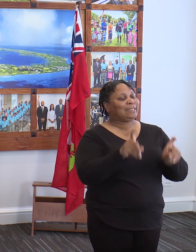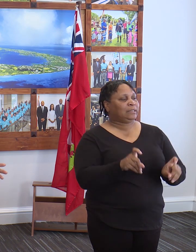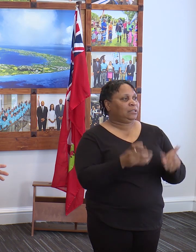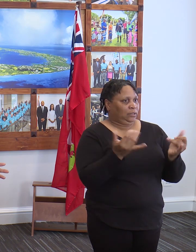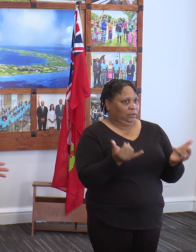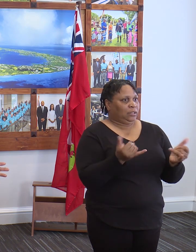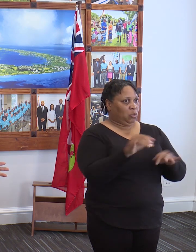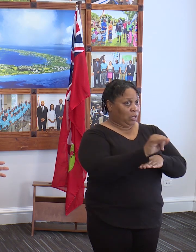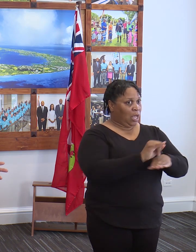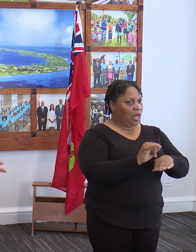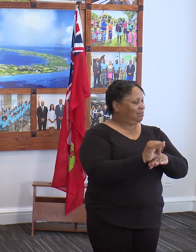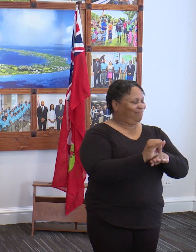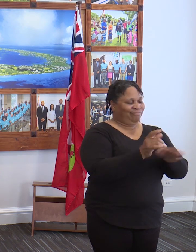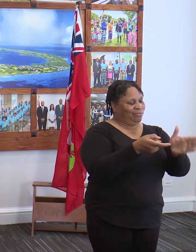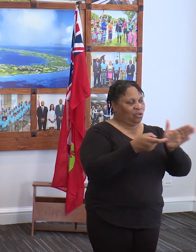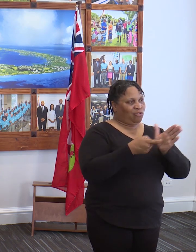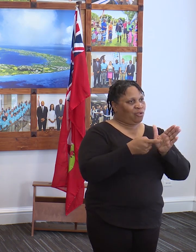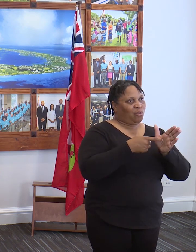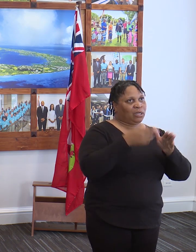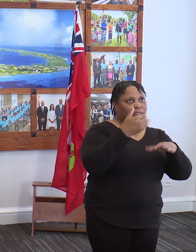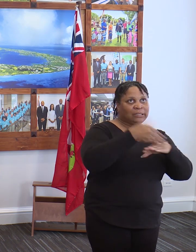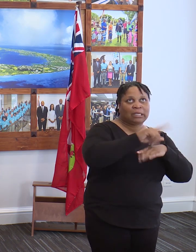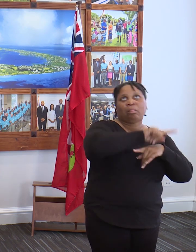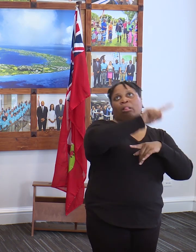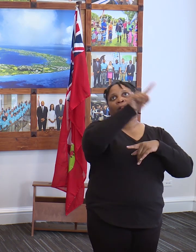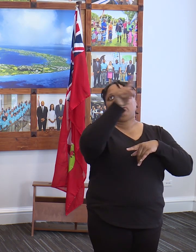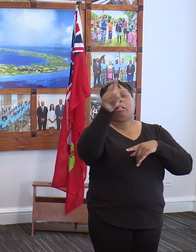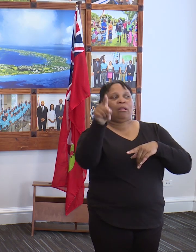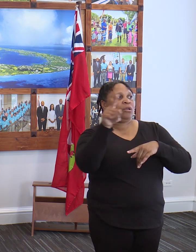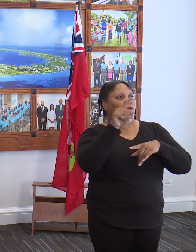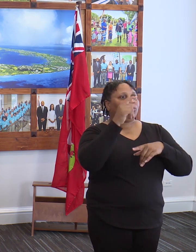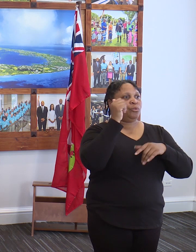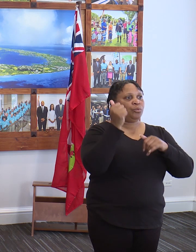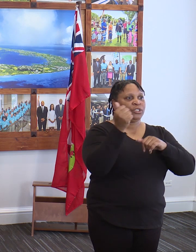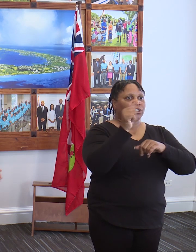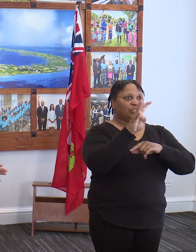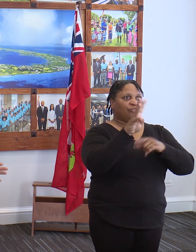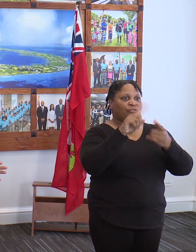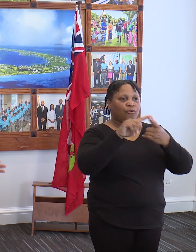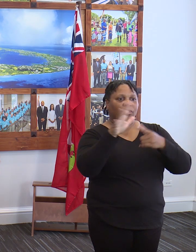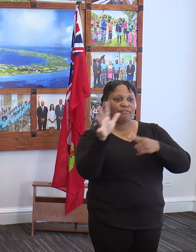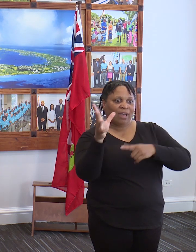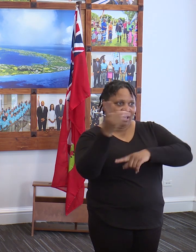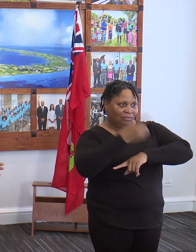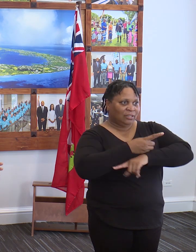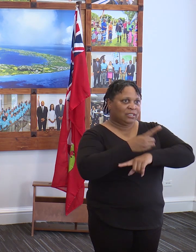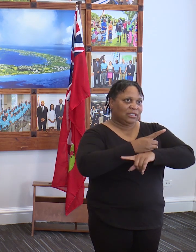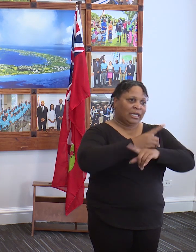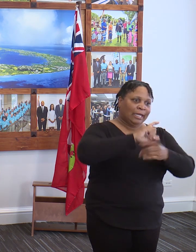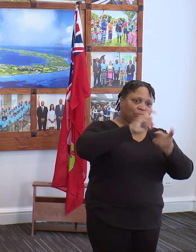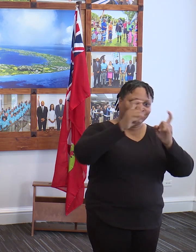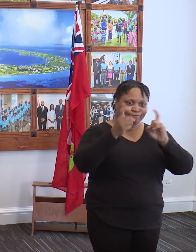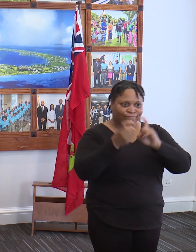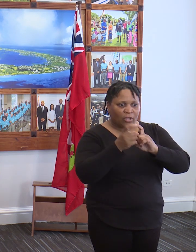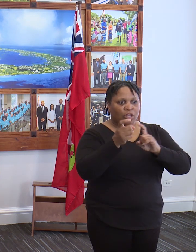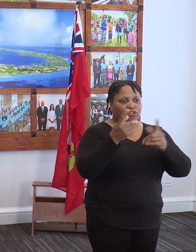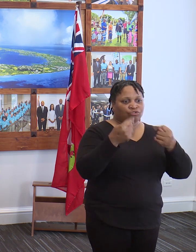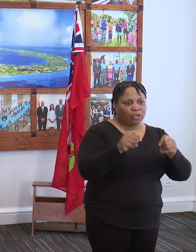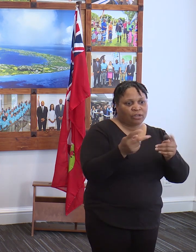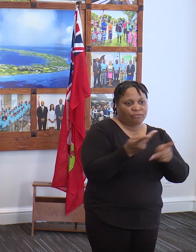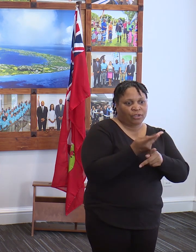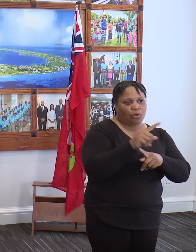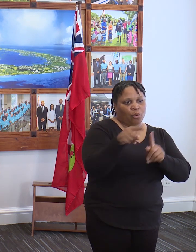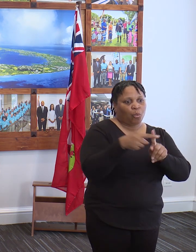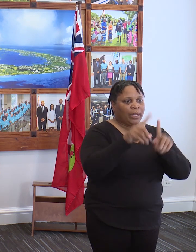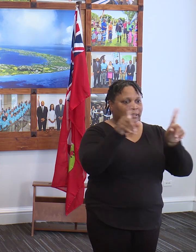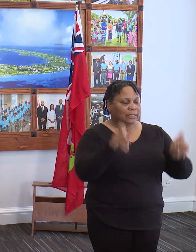we do not have the requirement to send it to CARFA, which is the four- to five-day turnaround, so I think that's the main point. So there have been some persons that are